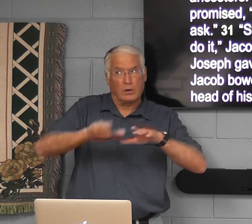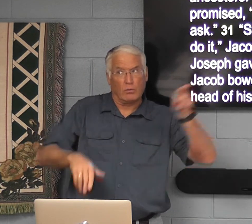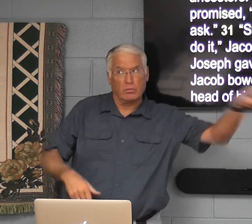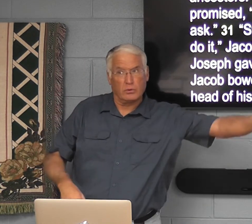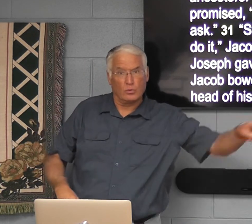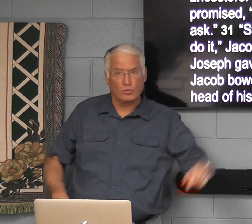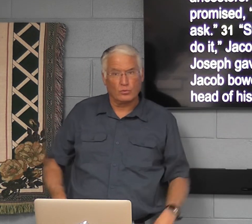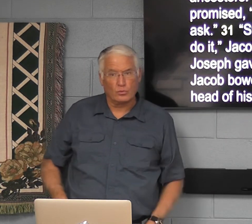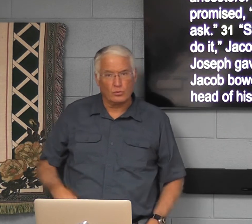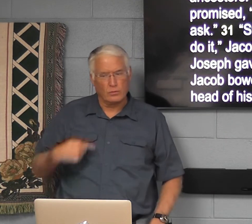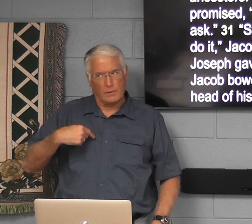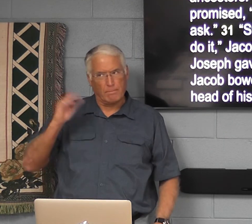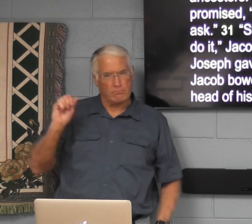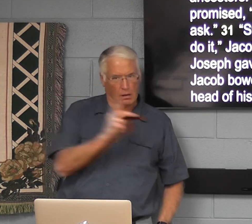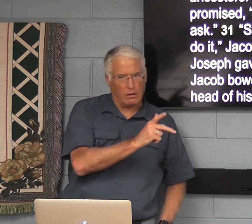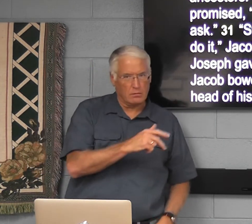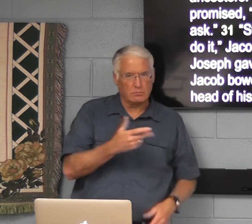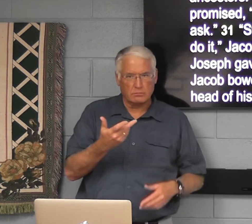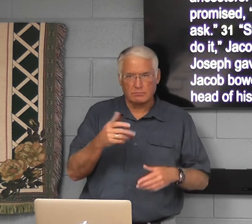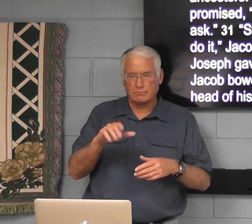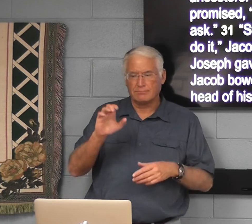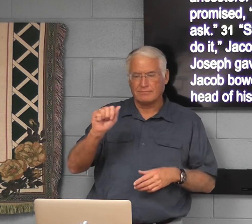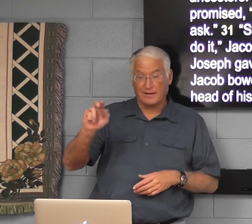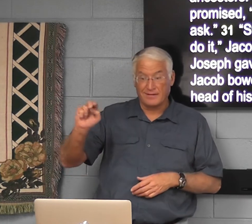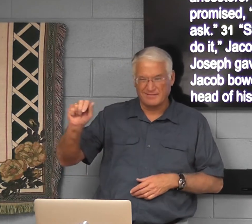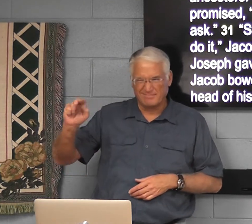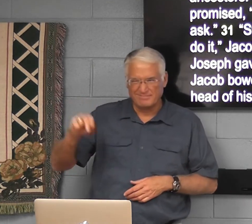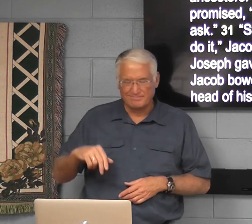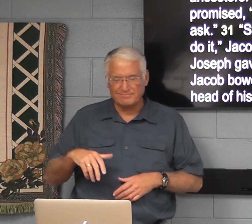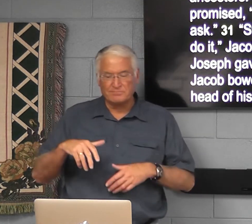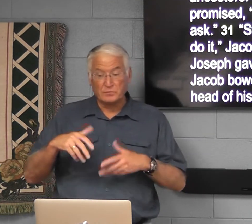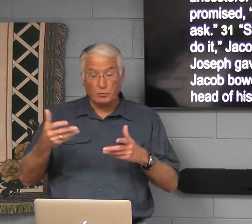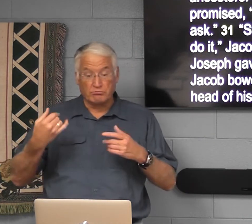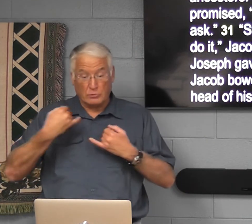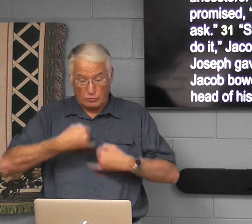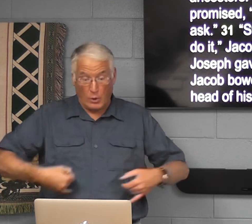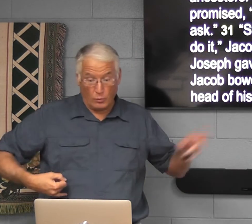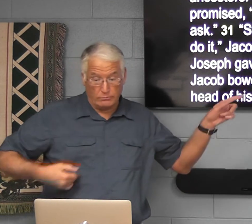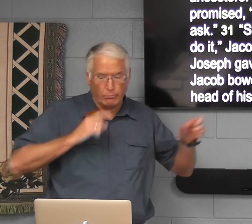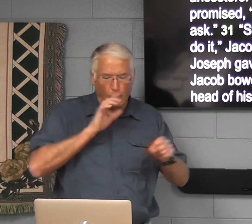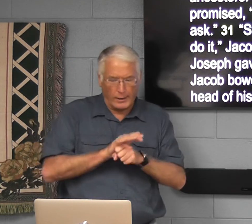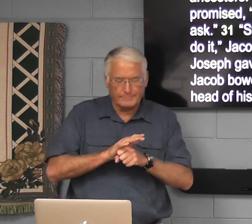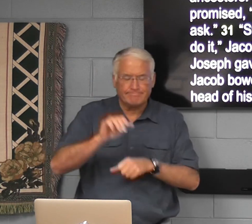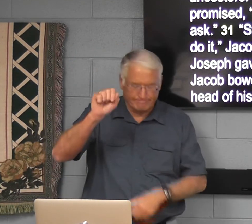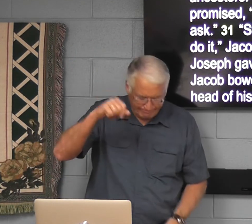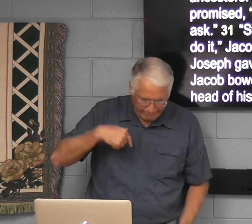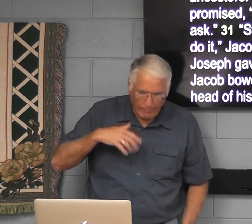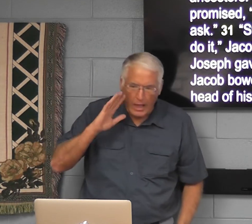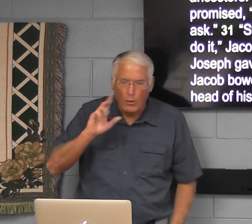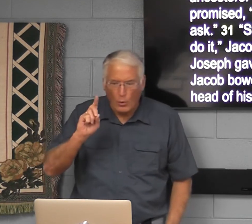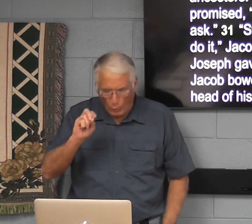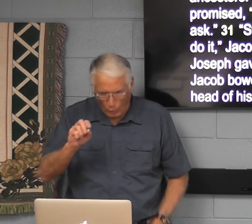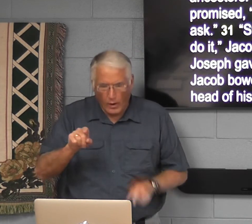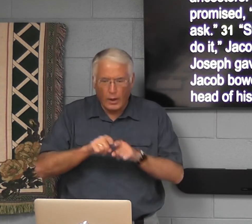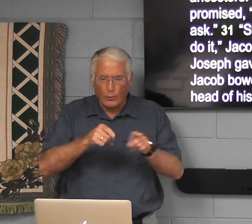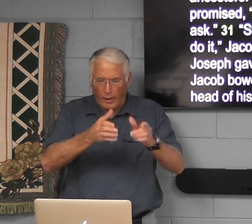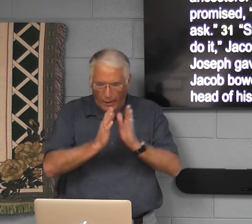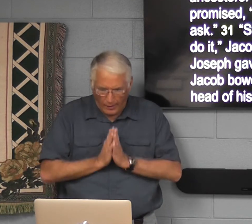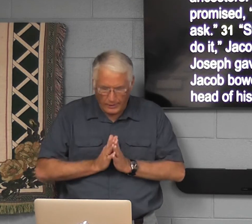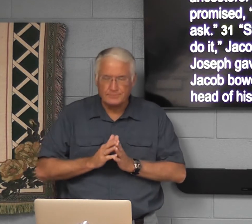land in Canada and Egypt. He wanted to go back to Egypt. So Joseph promised, I will do as you asked.